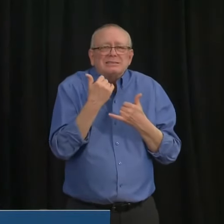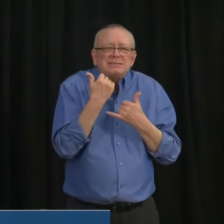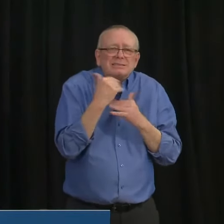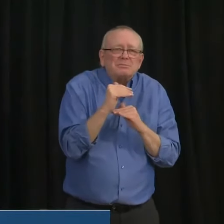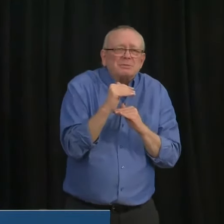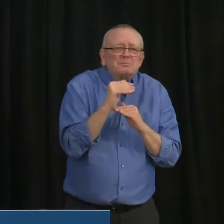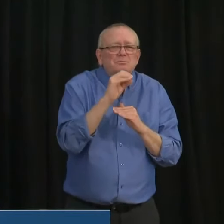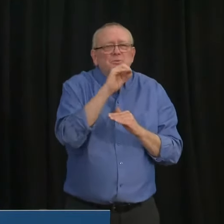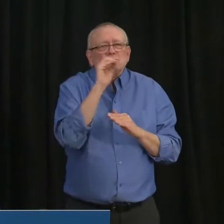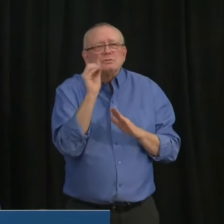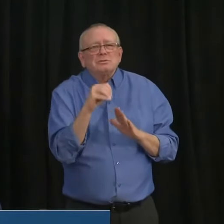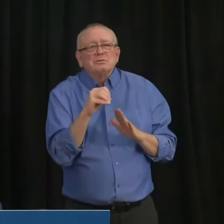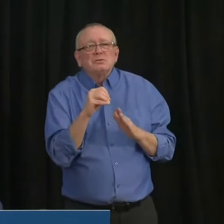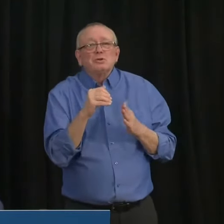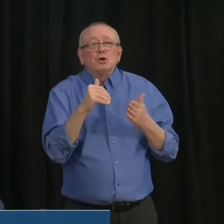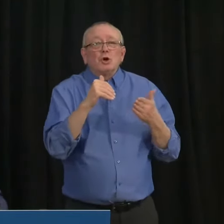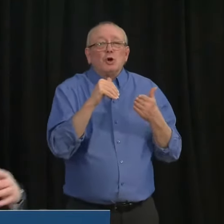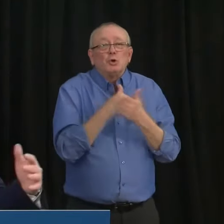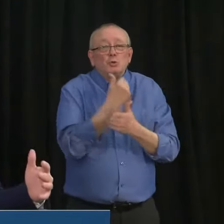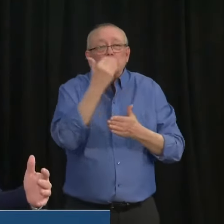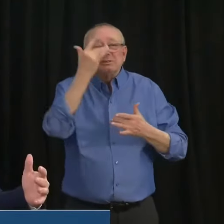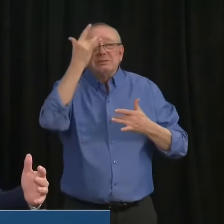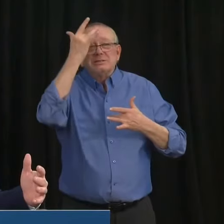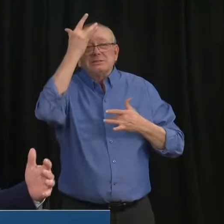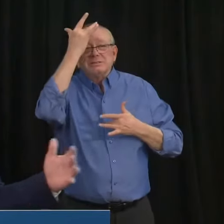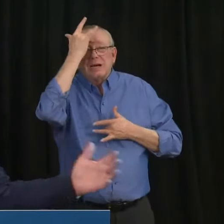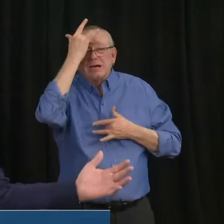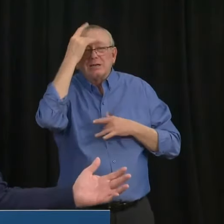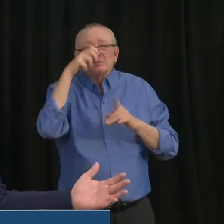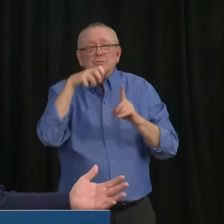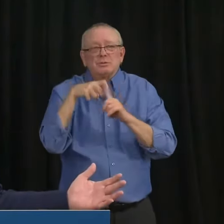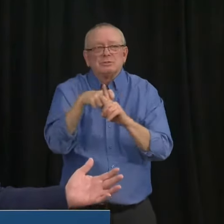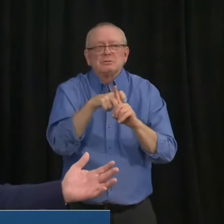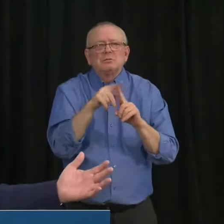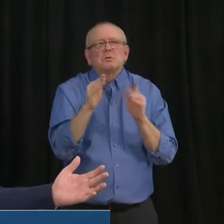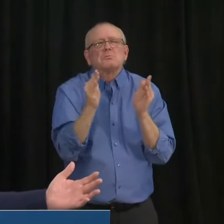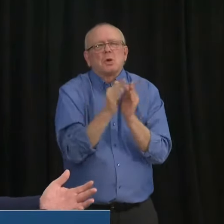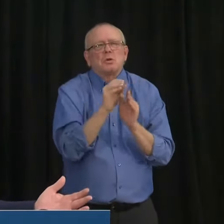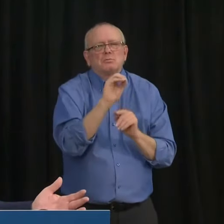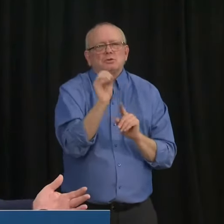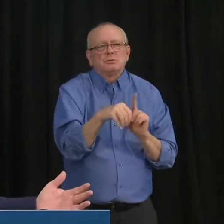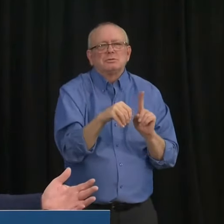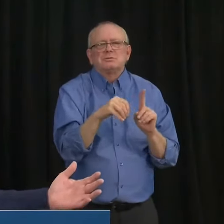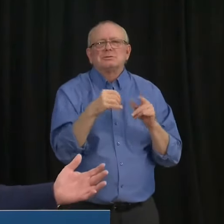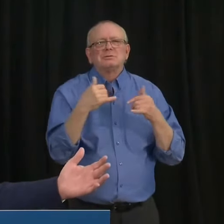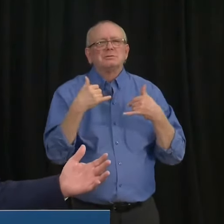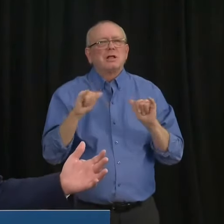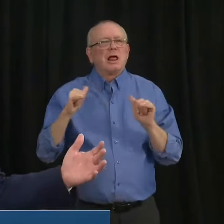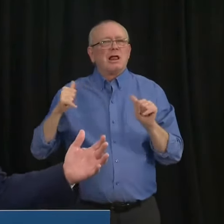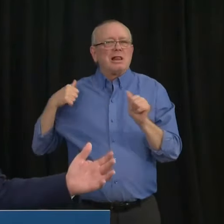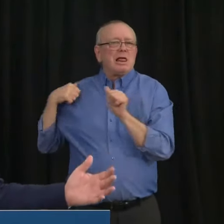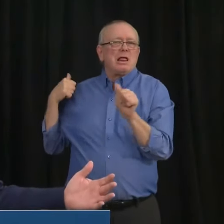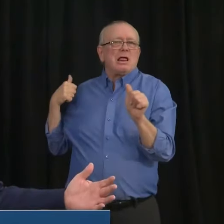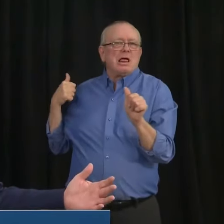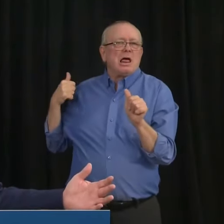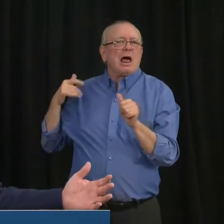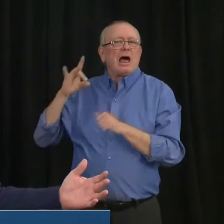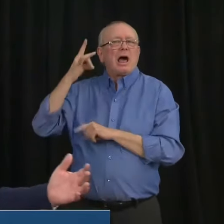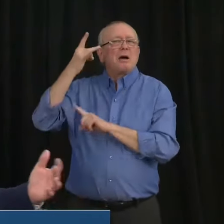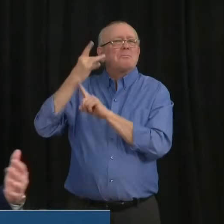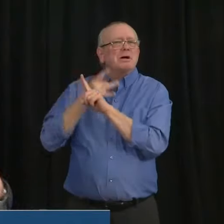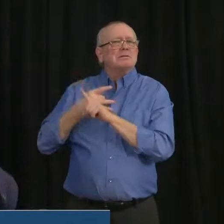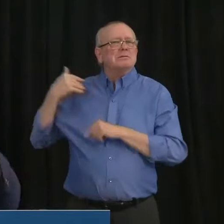infections, but it, it's reasonable to draw inferences from the patterns of infection that we've seen over the previous eight months.